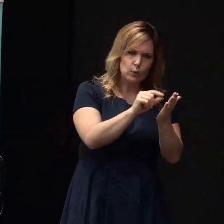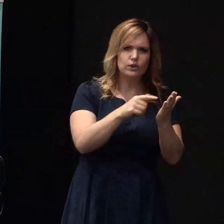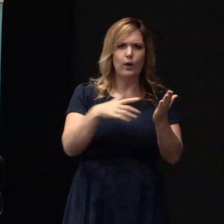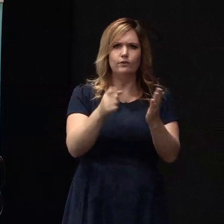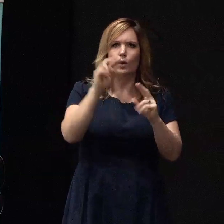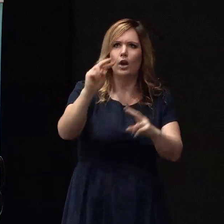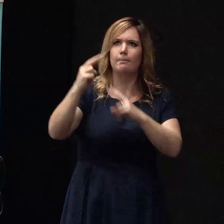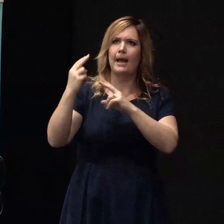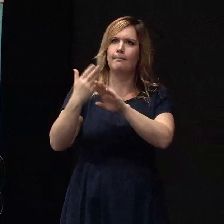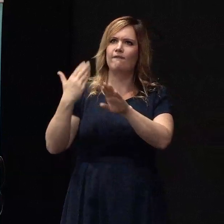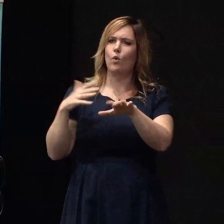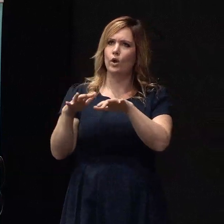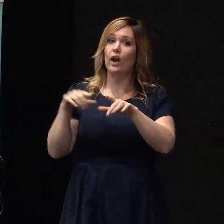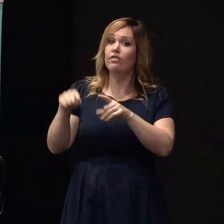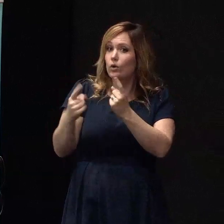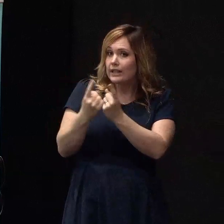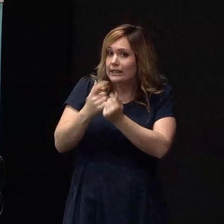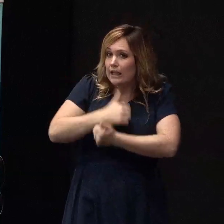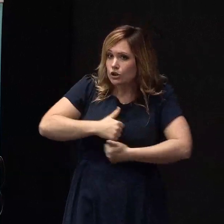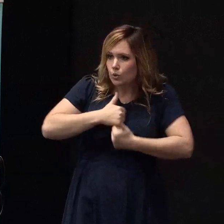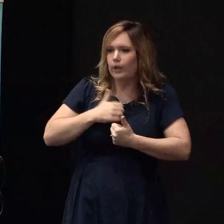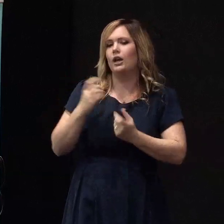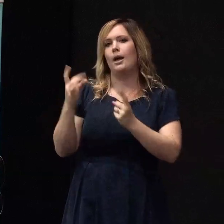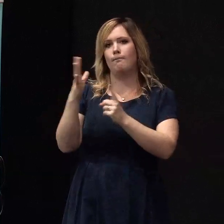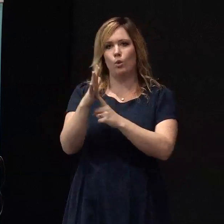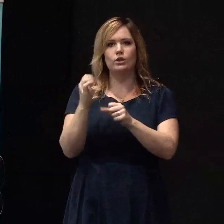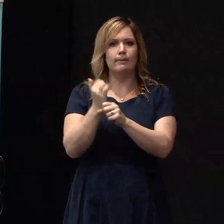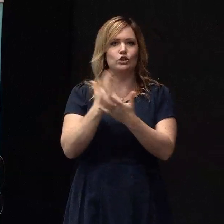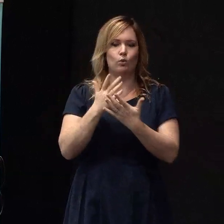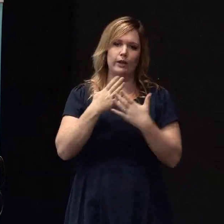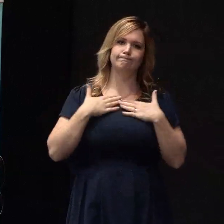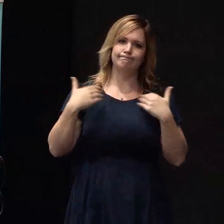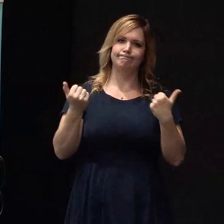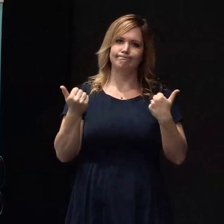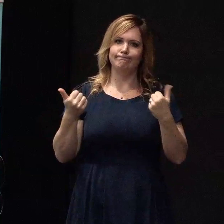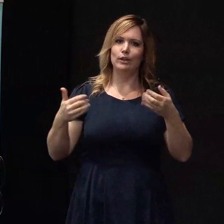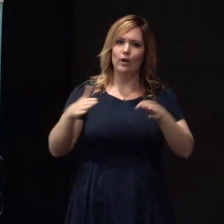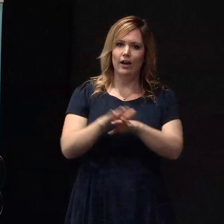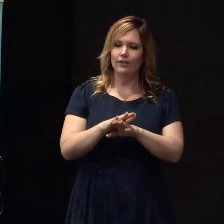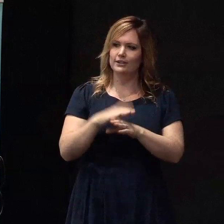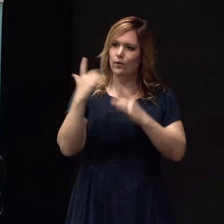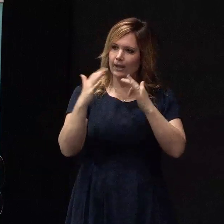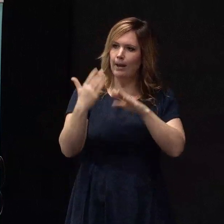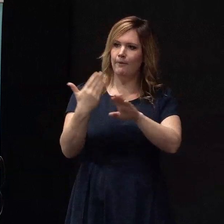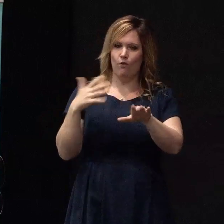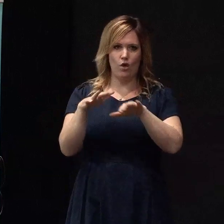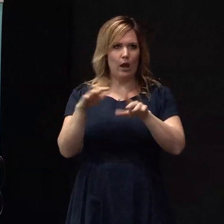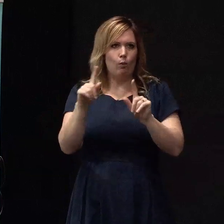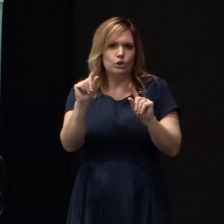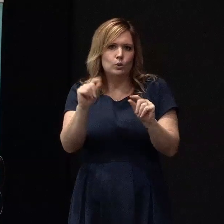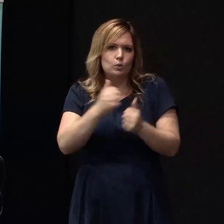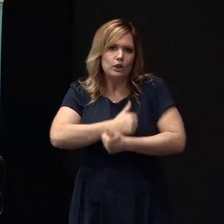And actually, those things are really crucial to our recovery. So he what did you used to do that you, you know, are not continuing anymore?